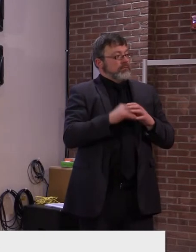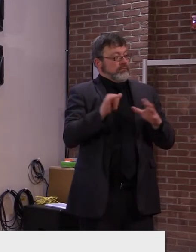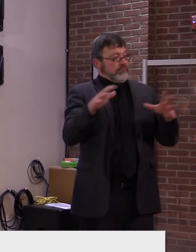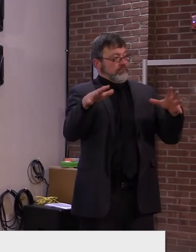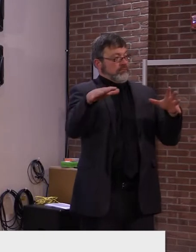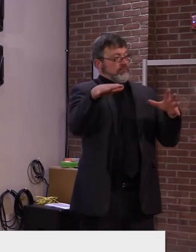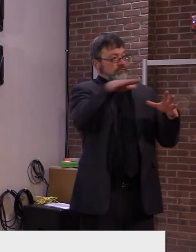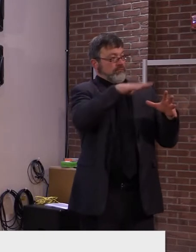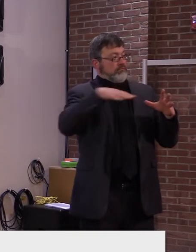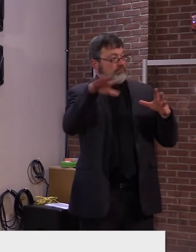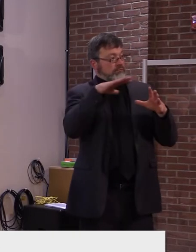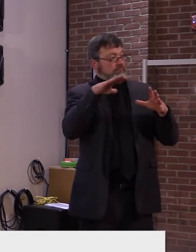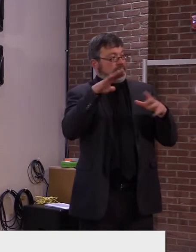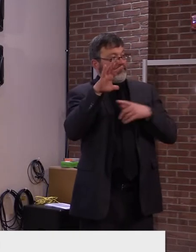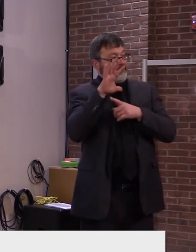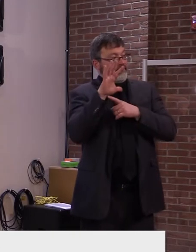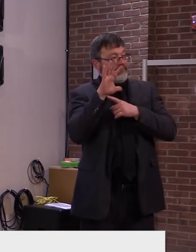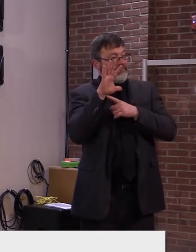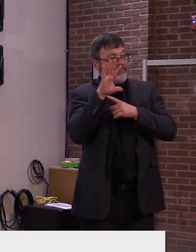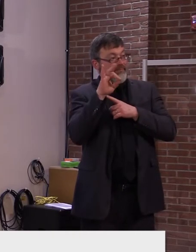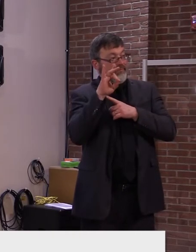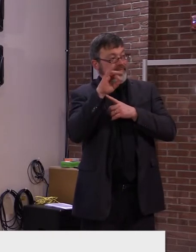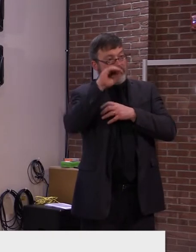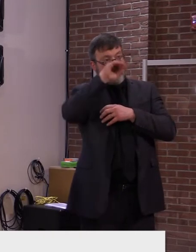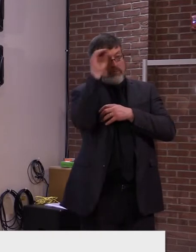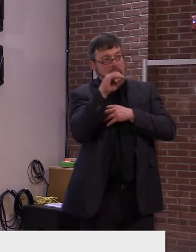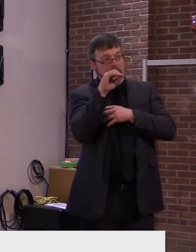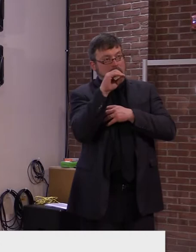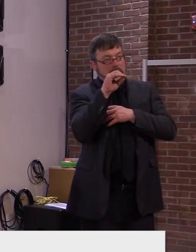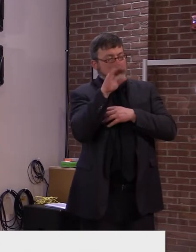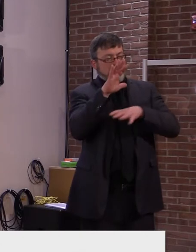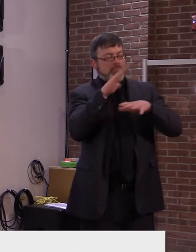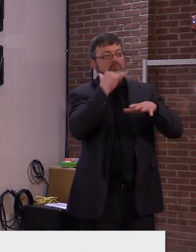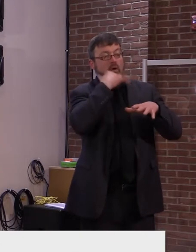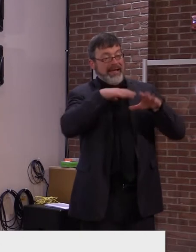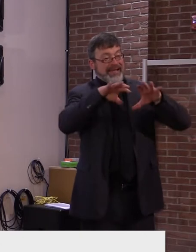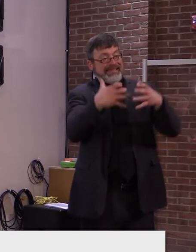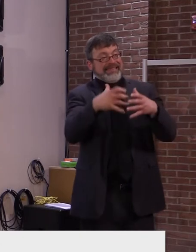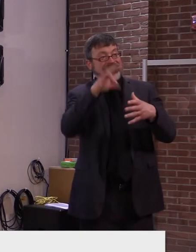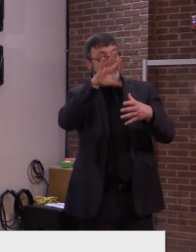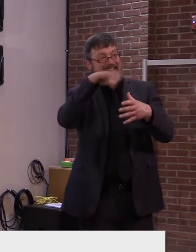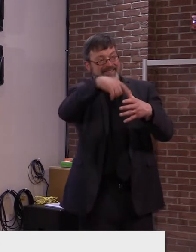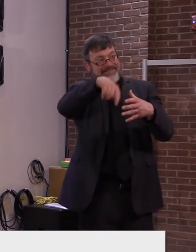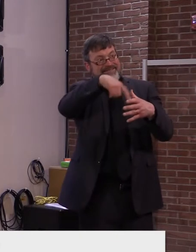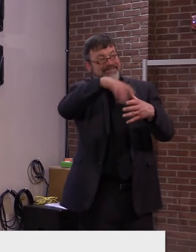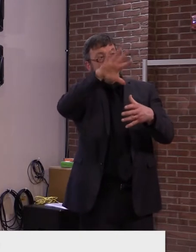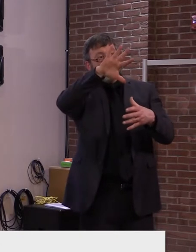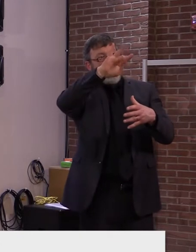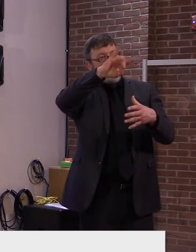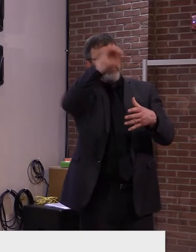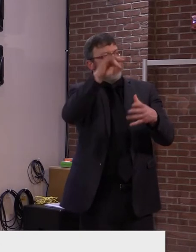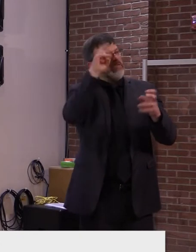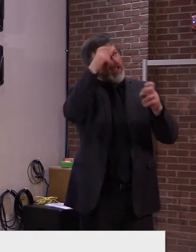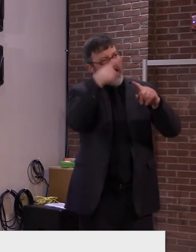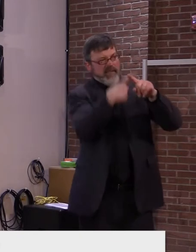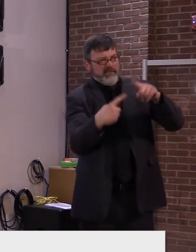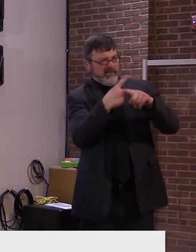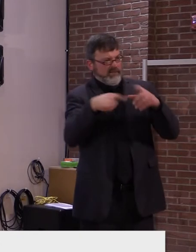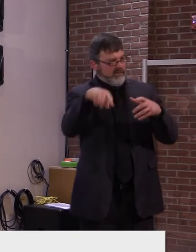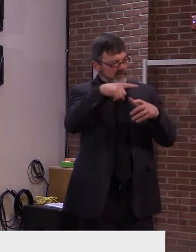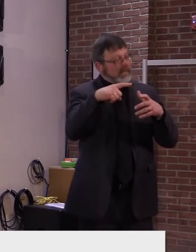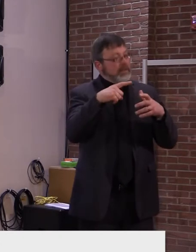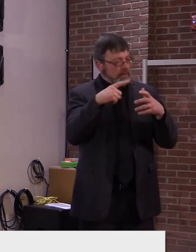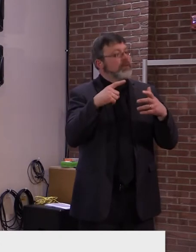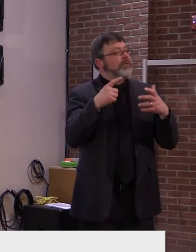years old and above group, and 9% of Vermonters in the 70 to 75 years old and